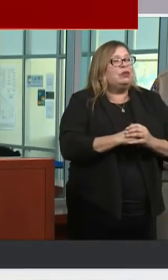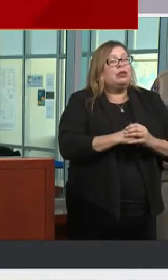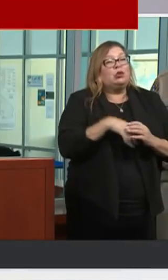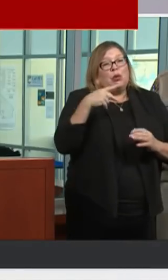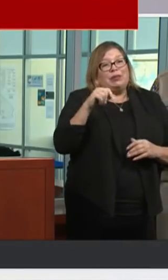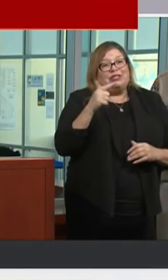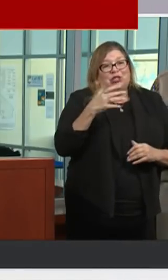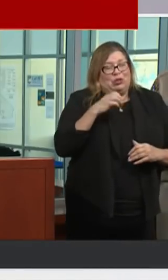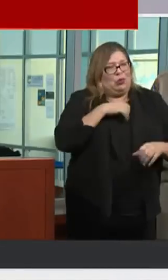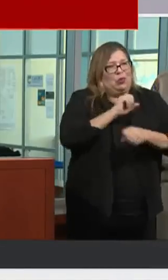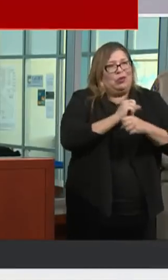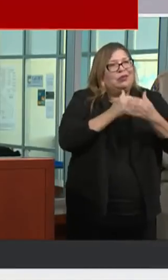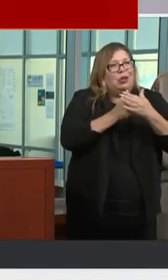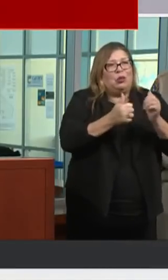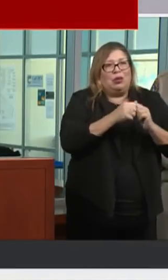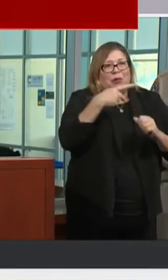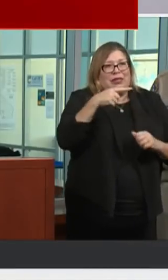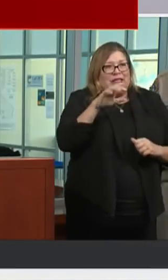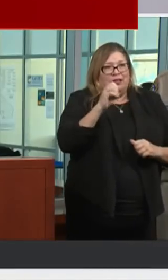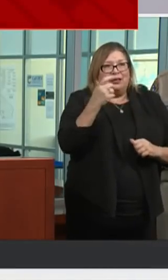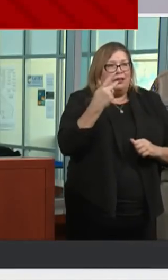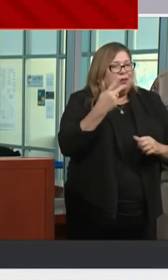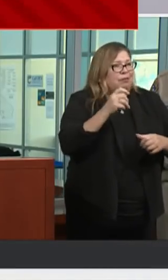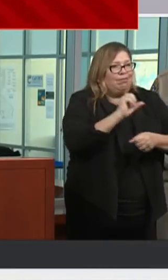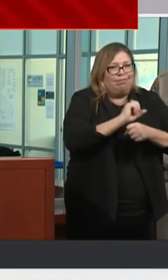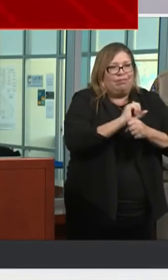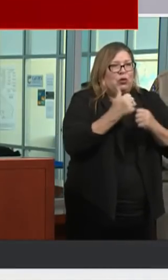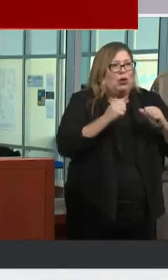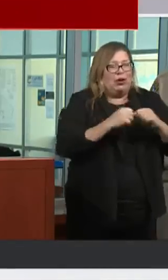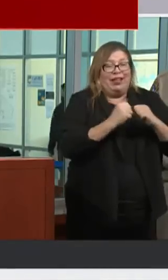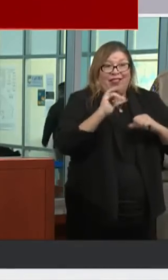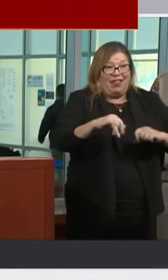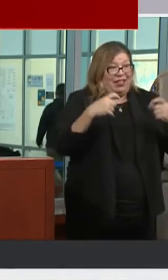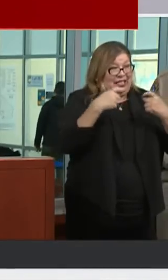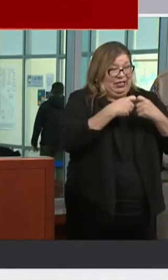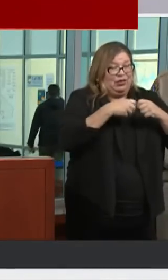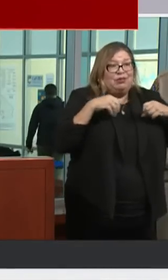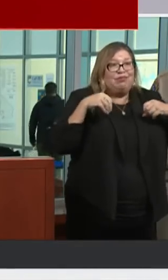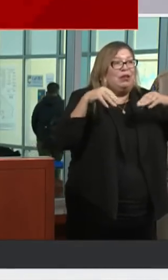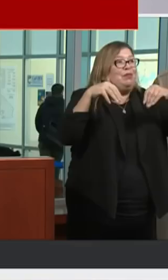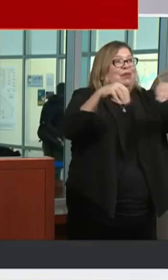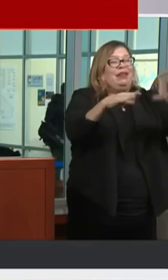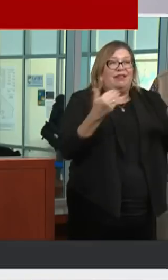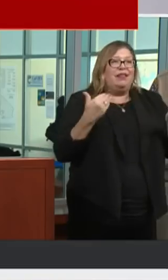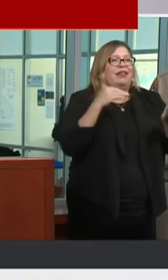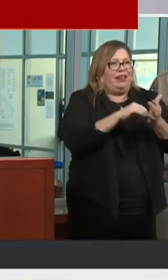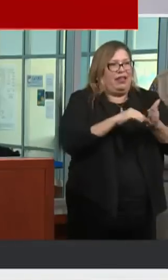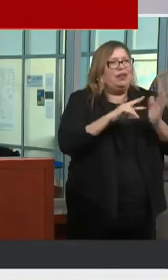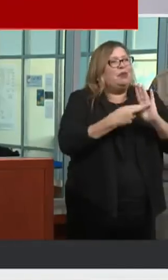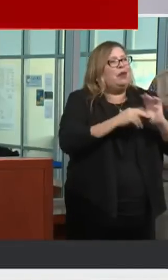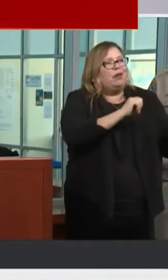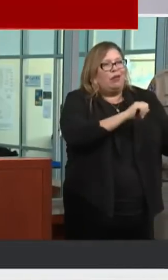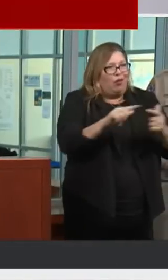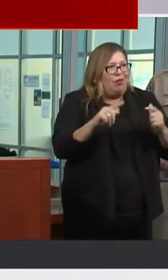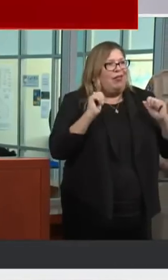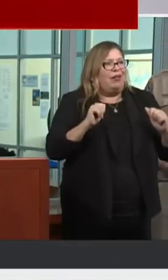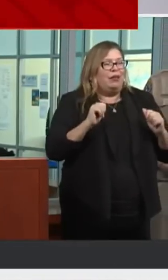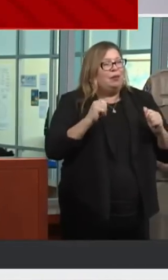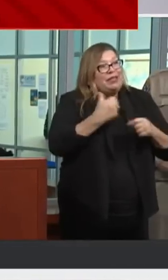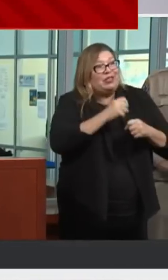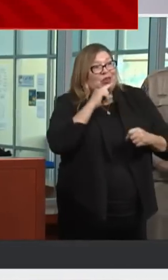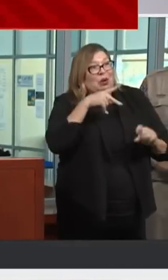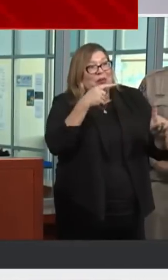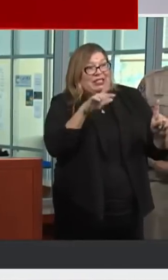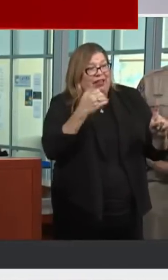we're working closely with PG&E to get that power restored up into the area and making sure they've got all the resources to be able to do that.